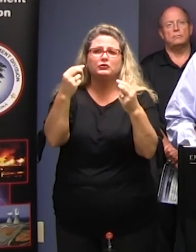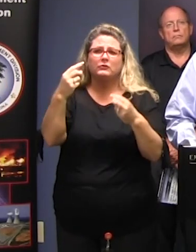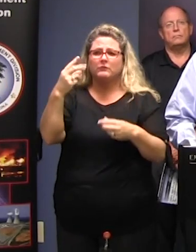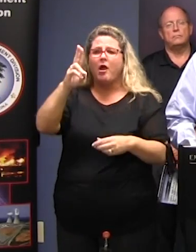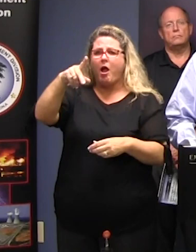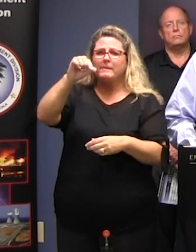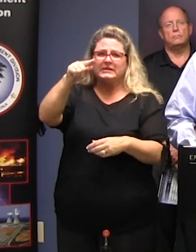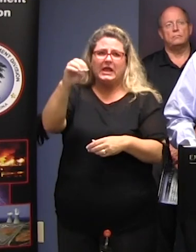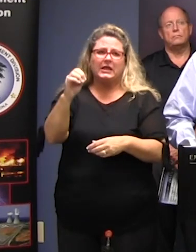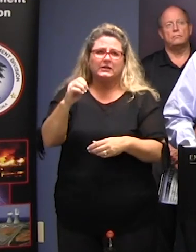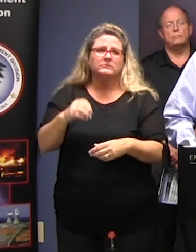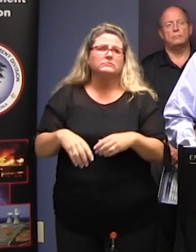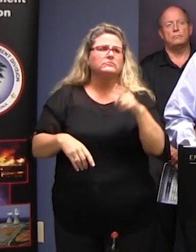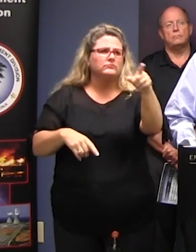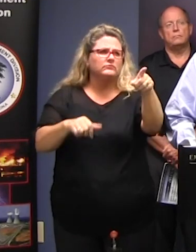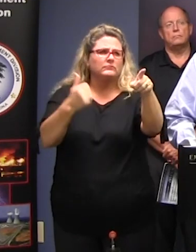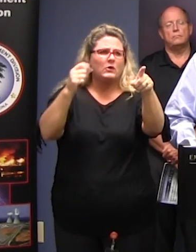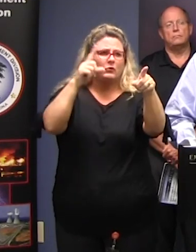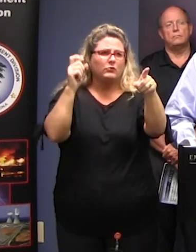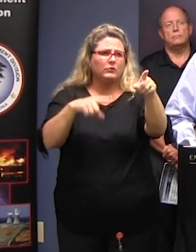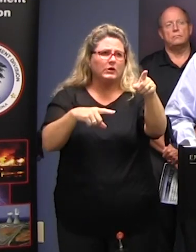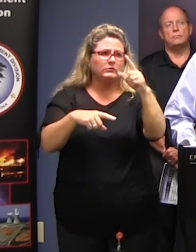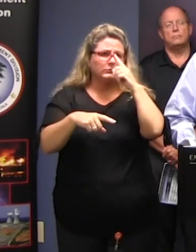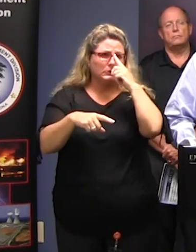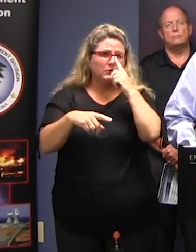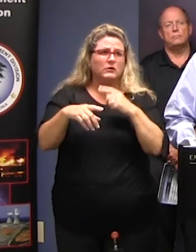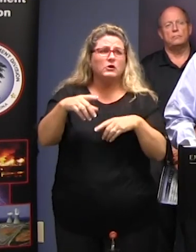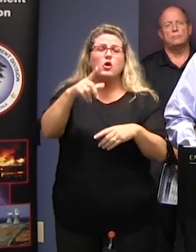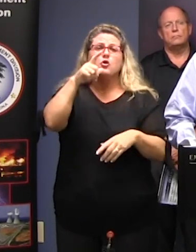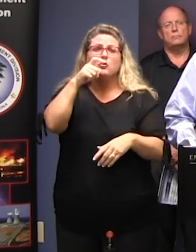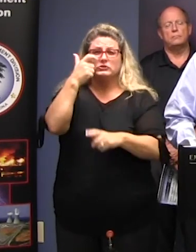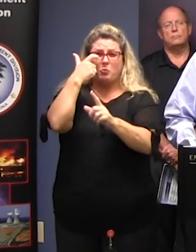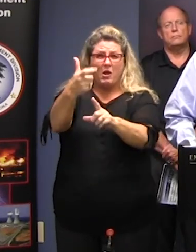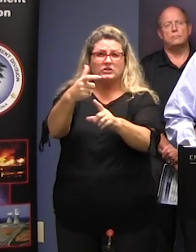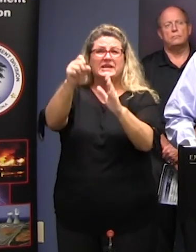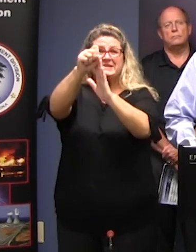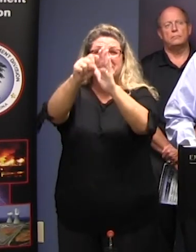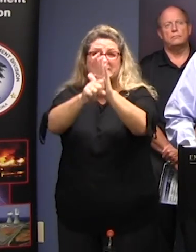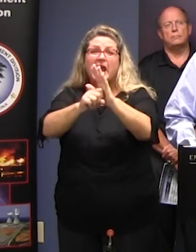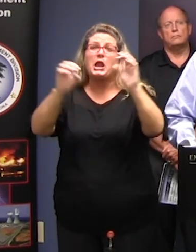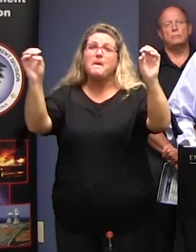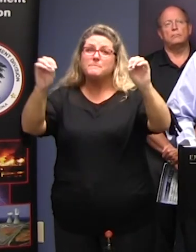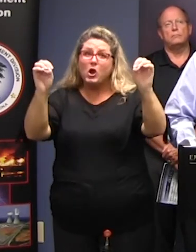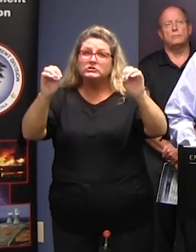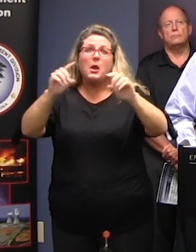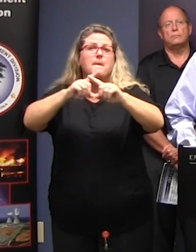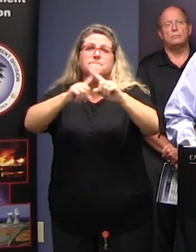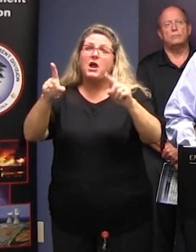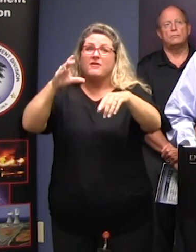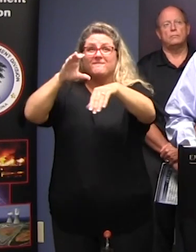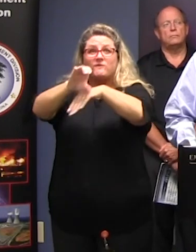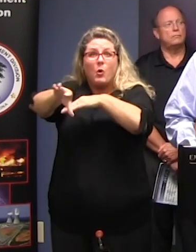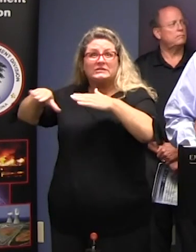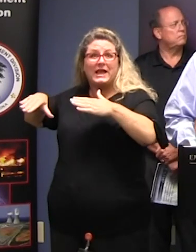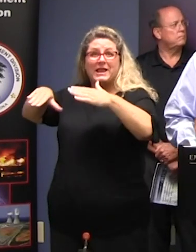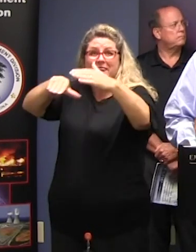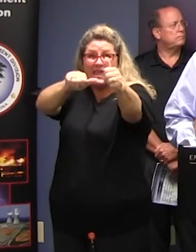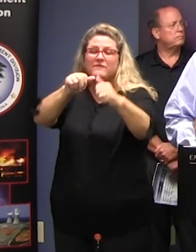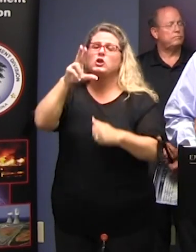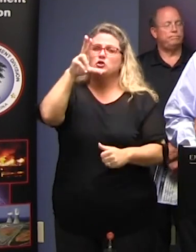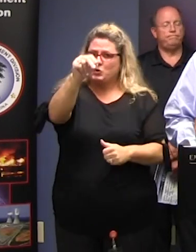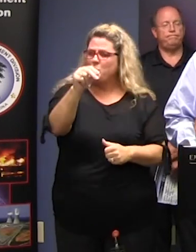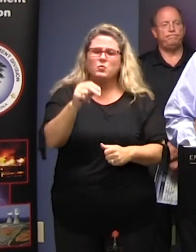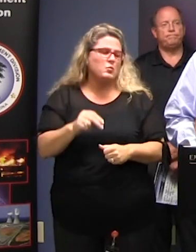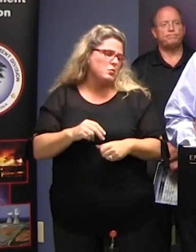updates that we can Confusion here for the folks watching state of emergency, but no minutes or evacuated No mandatory way